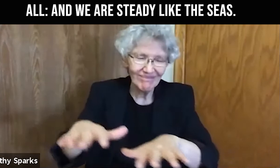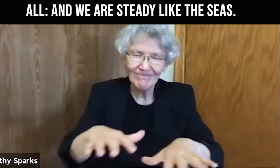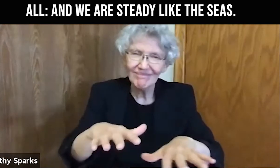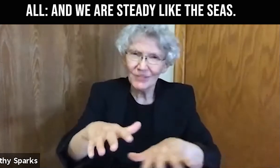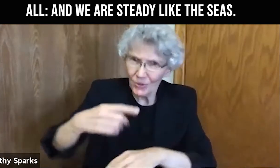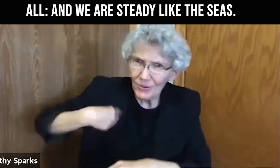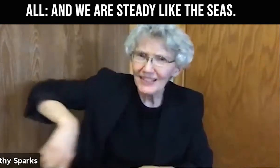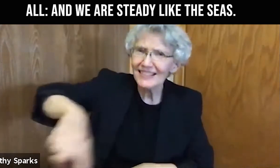seas.